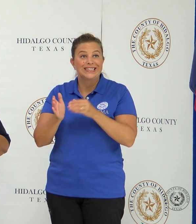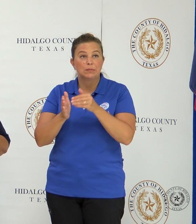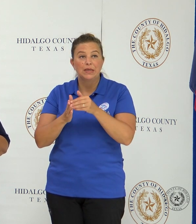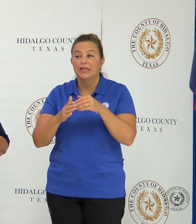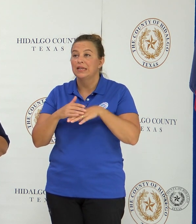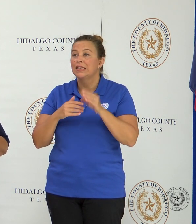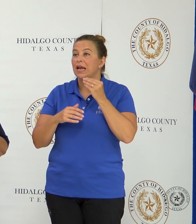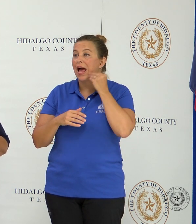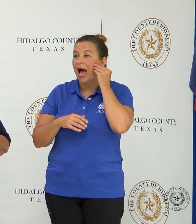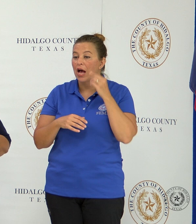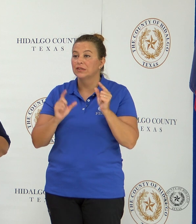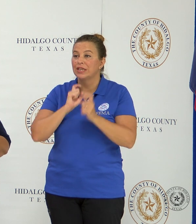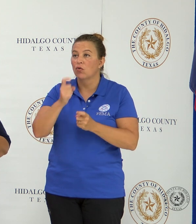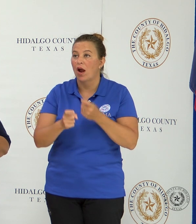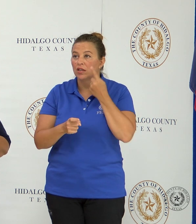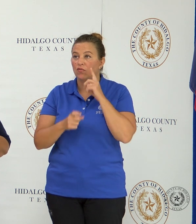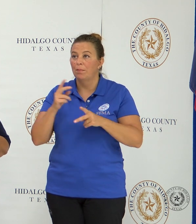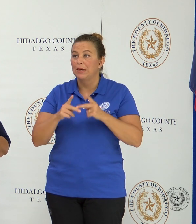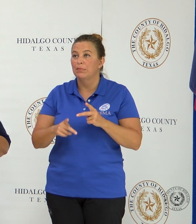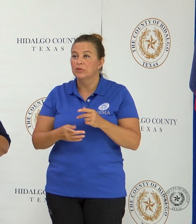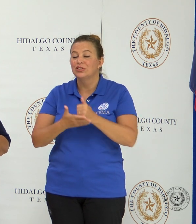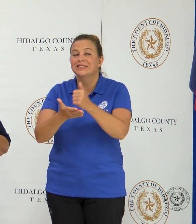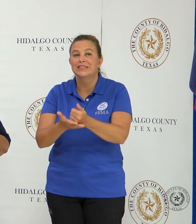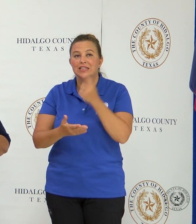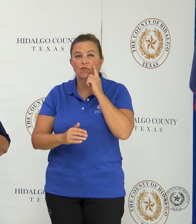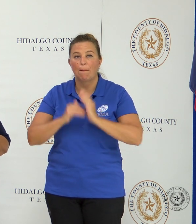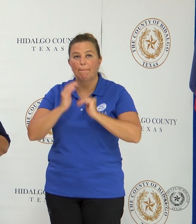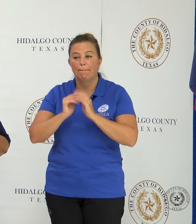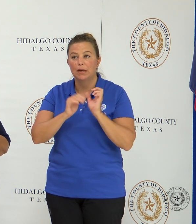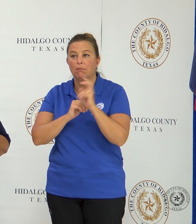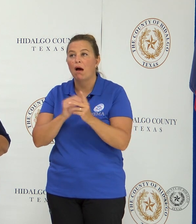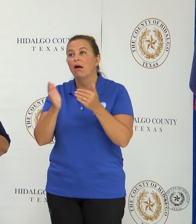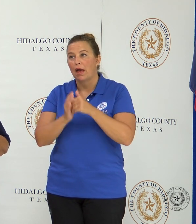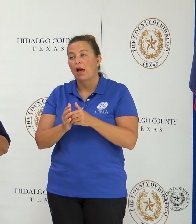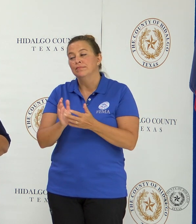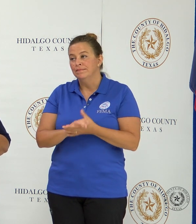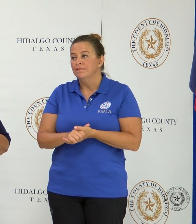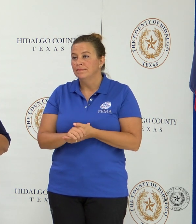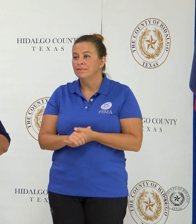housing grants for people to assist in rebuilding and repairing their homes.